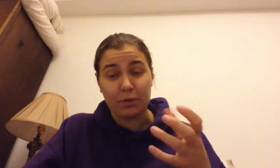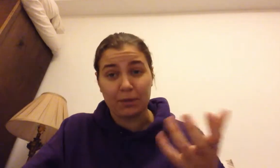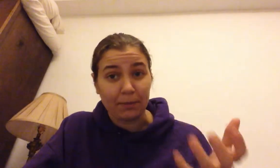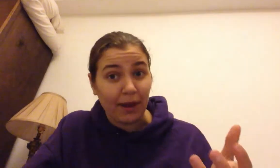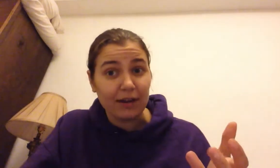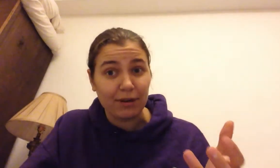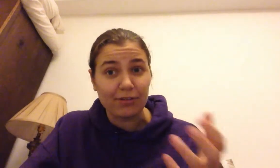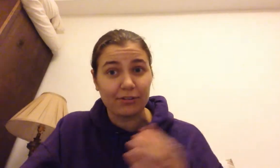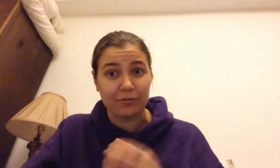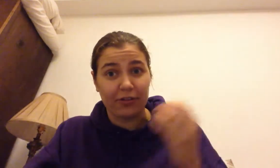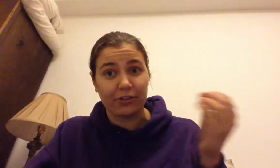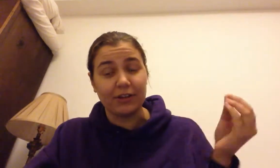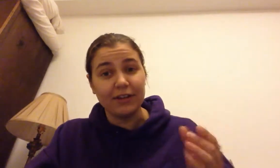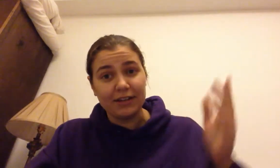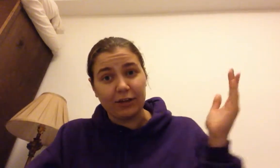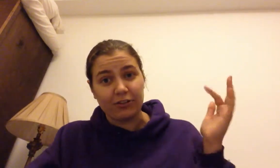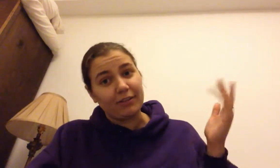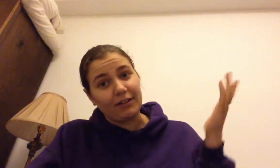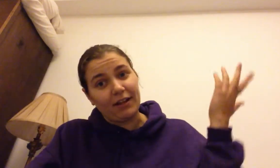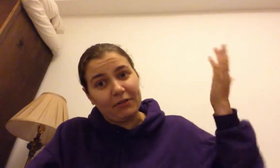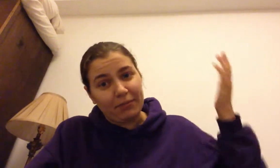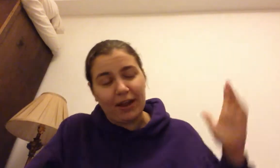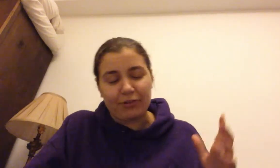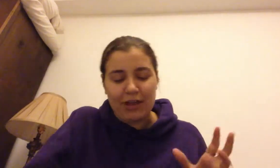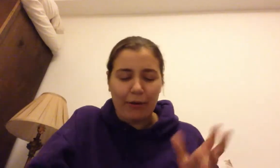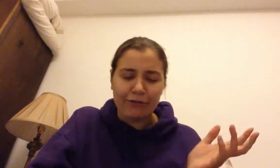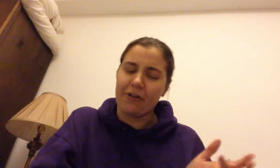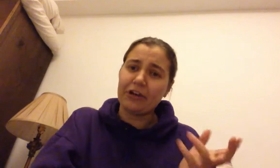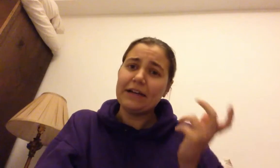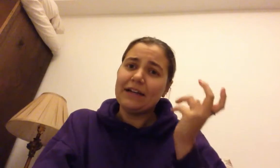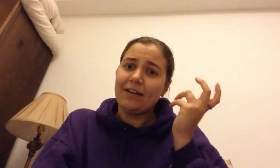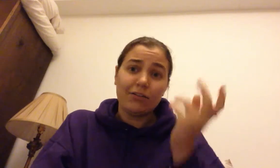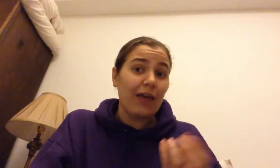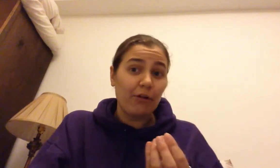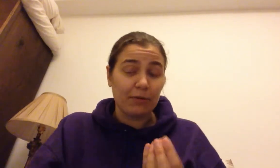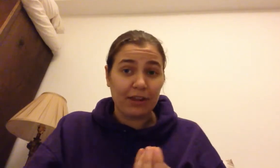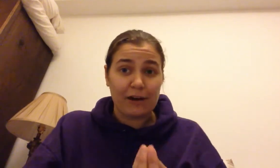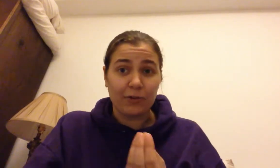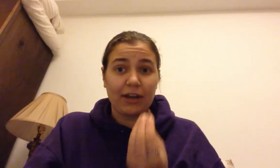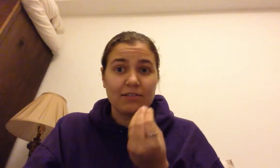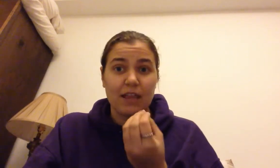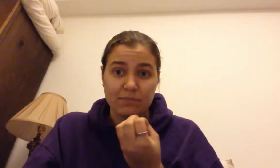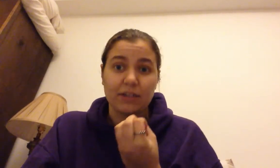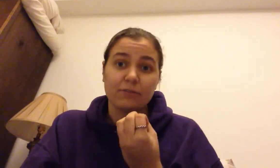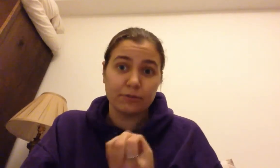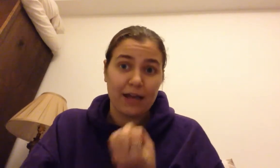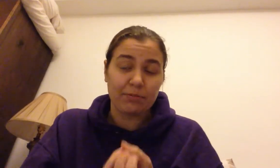applied in my research rather than, you know, just climbing up the ivory tower further. So that would be really helpful and it's tempting for that particular